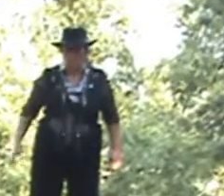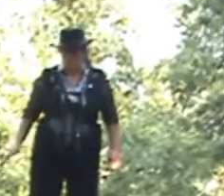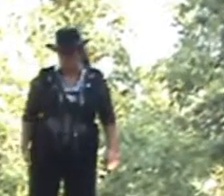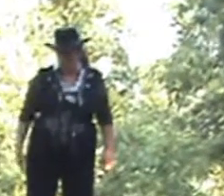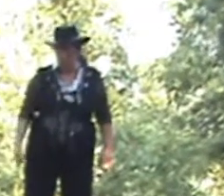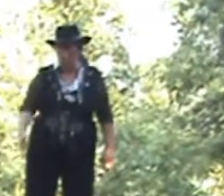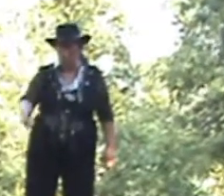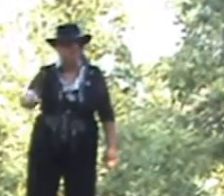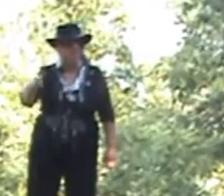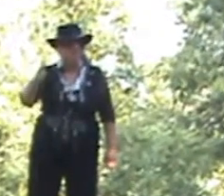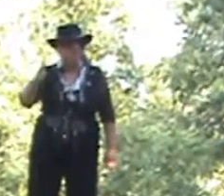child?